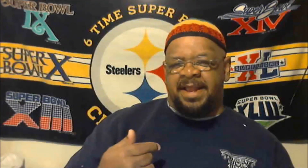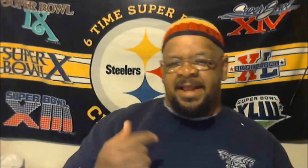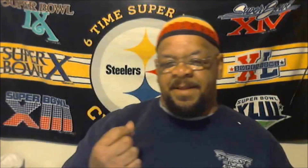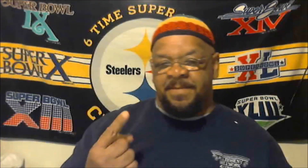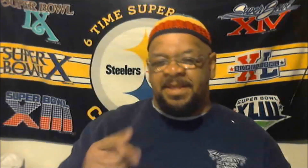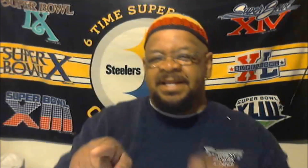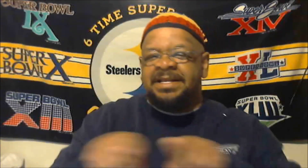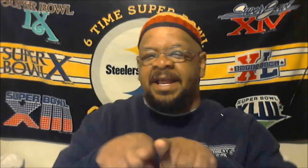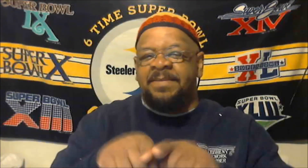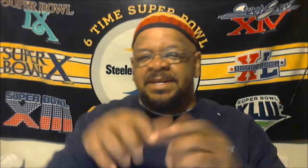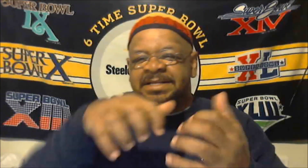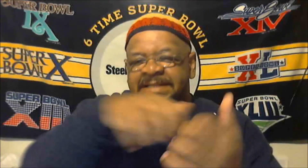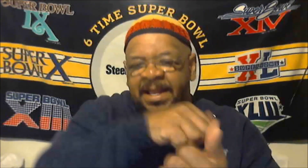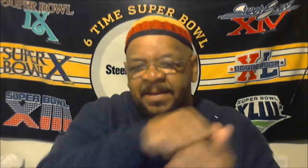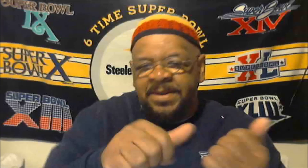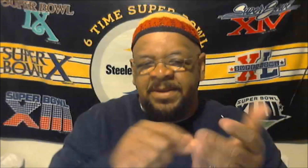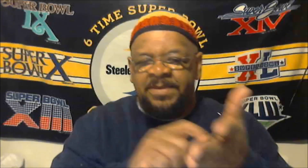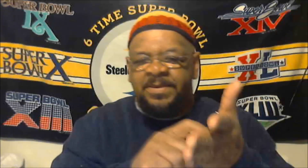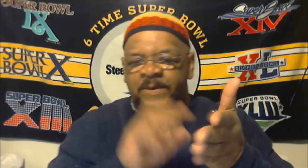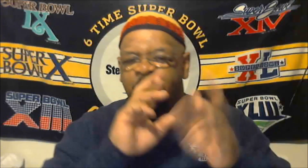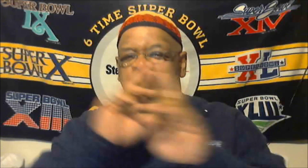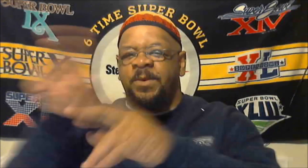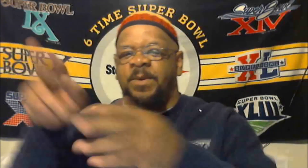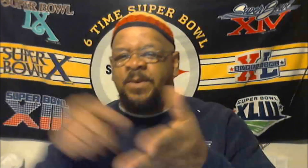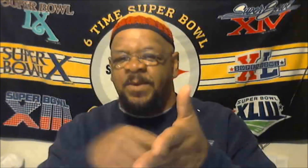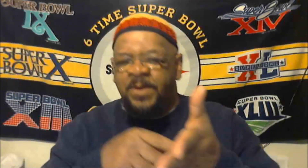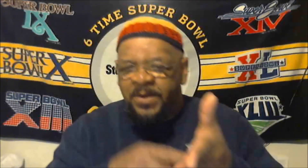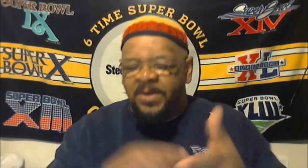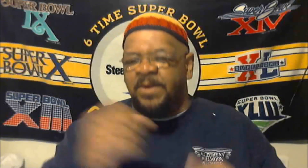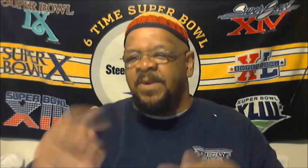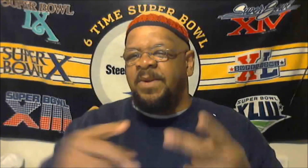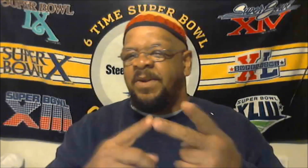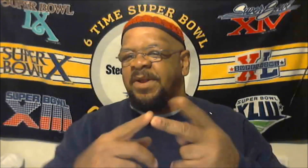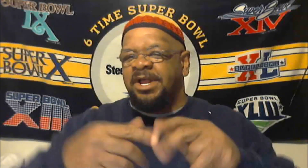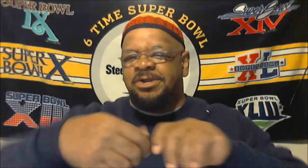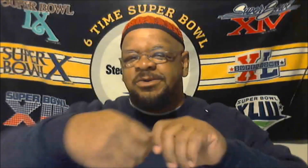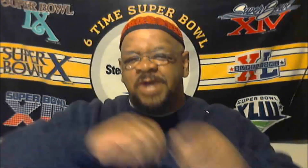It's all clean! Testament! DV k Help!